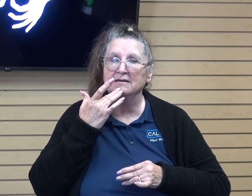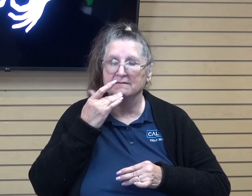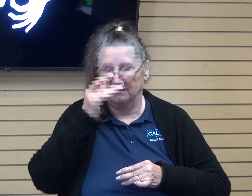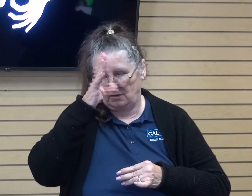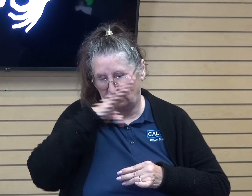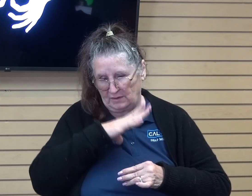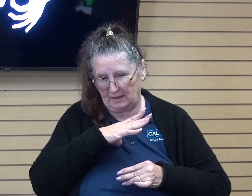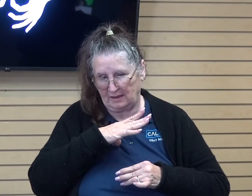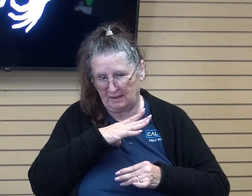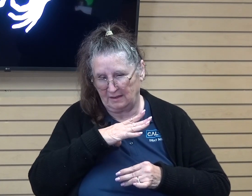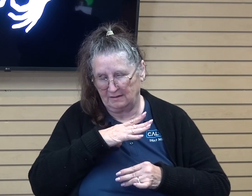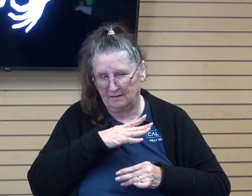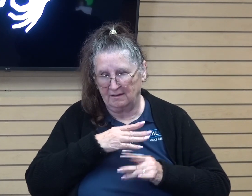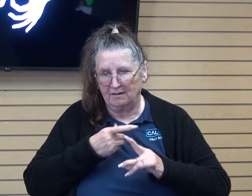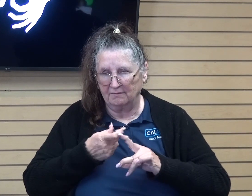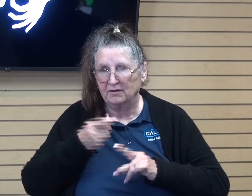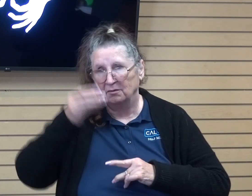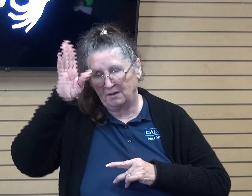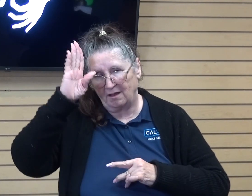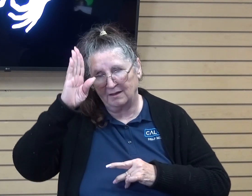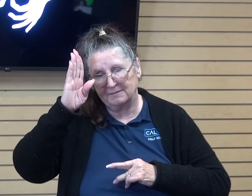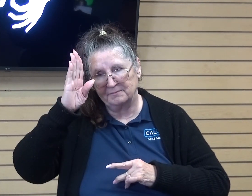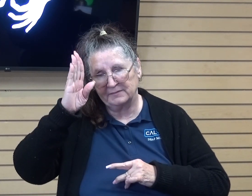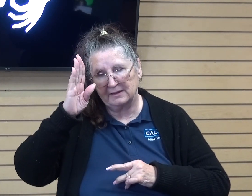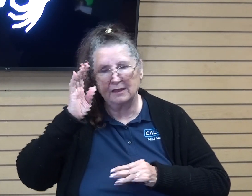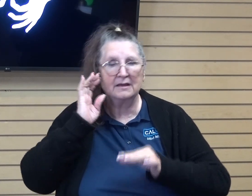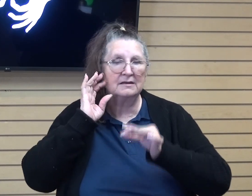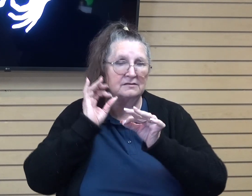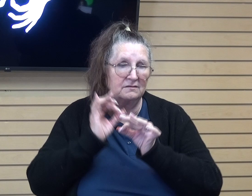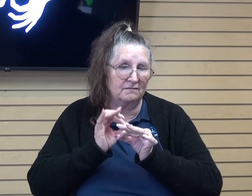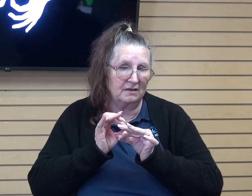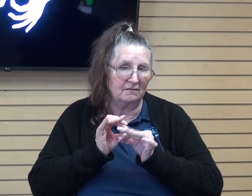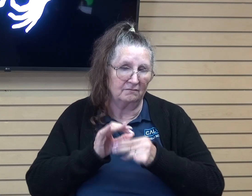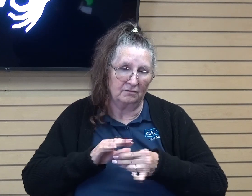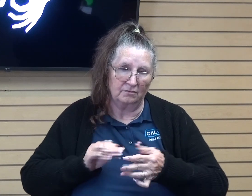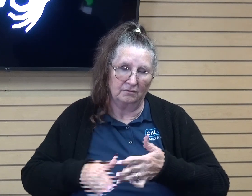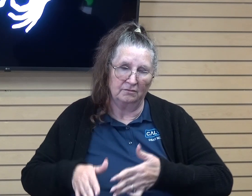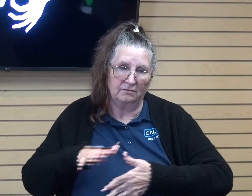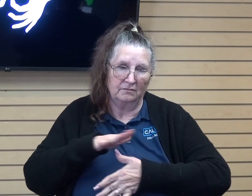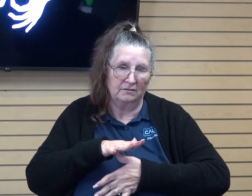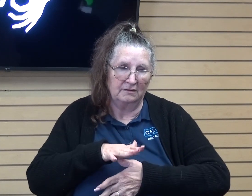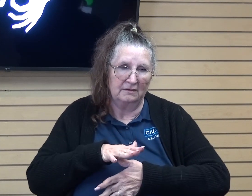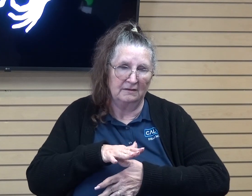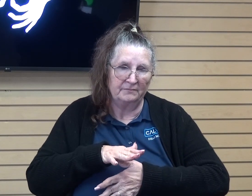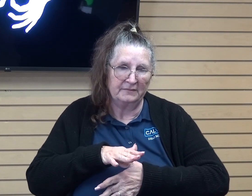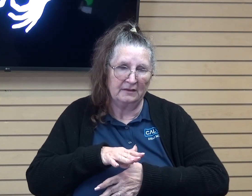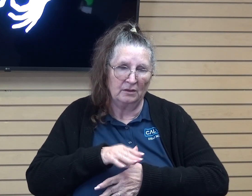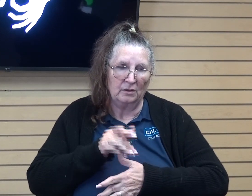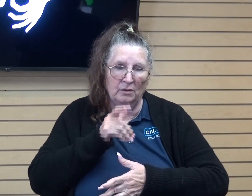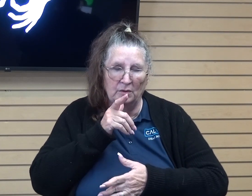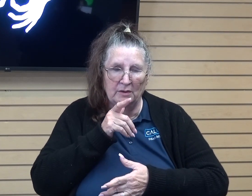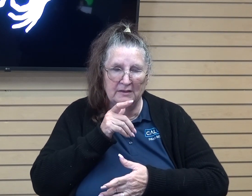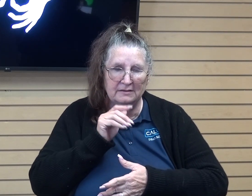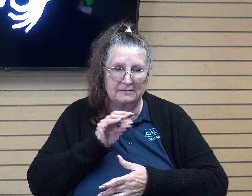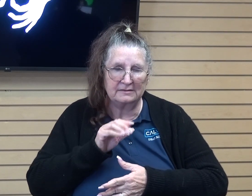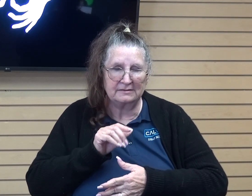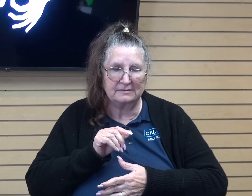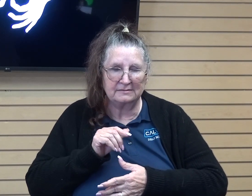by God. He was the most faithful. And who he is is his legacy. I think for the most of us who do